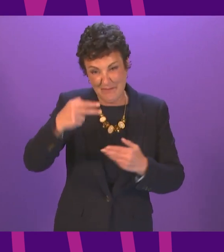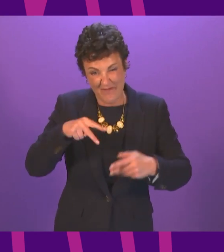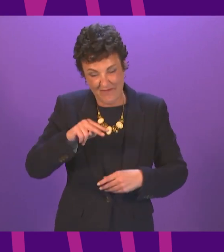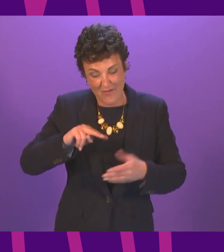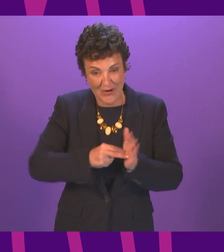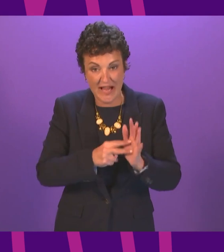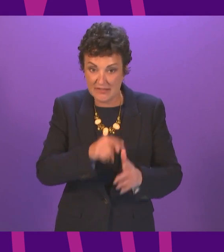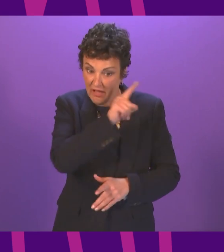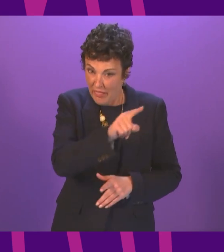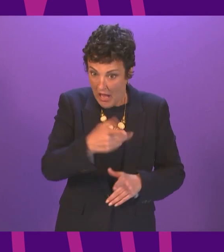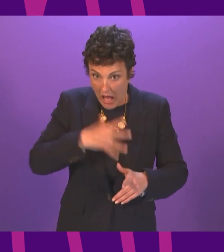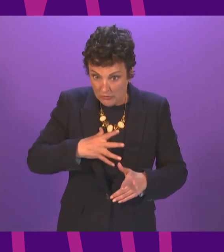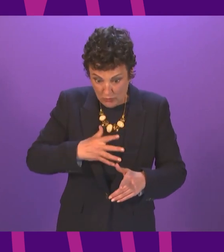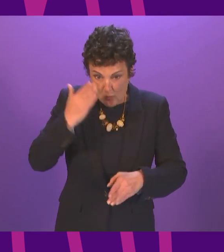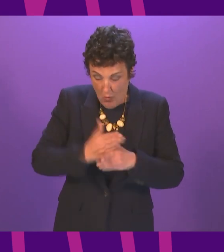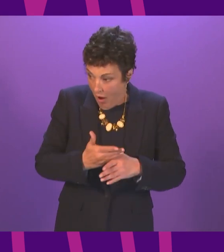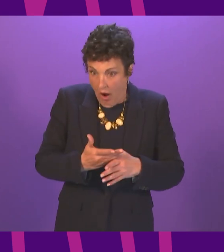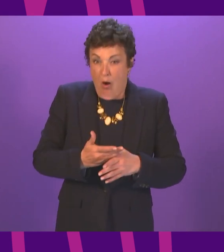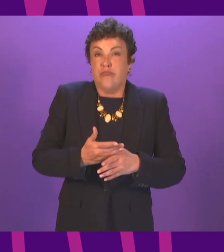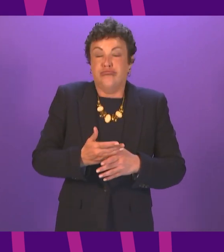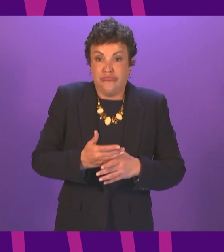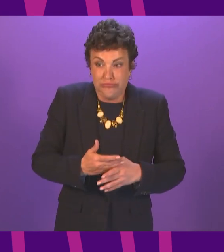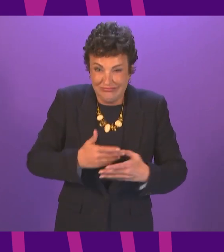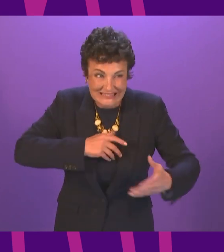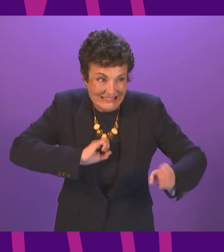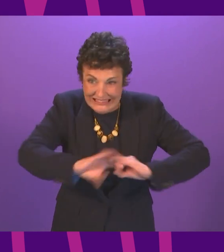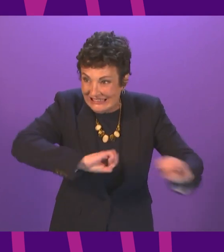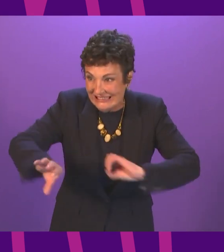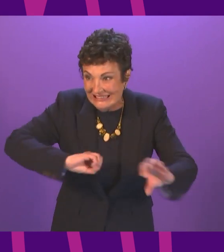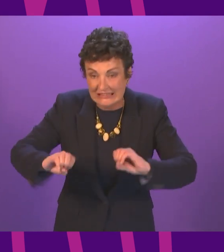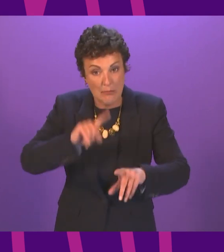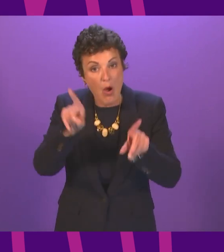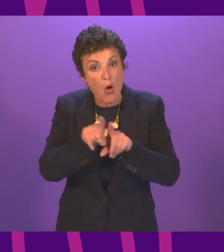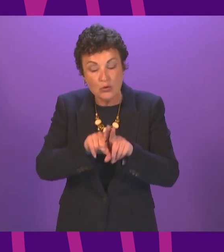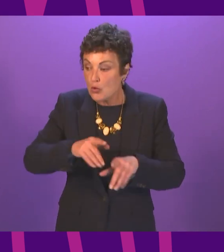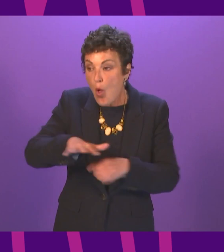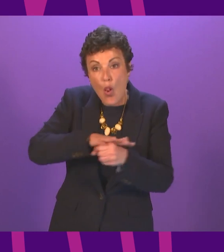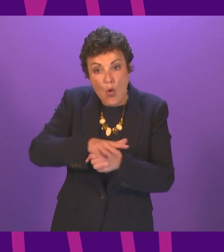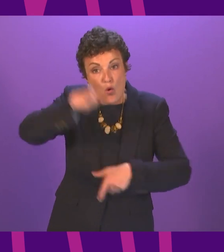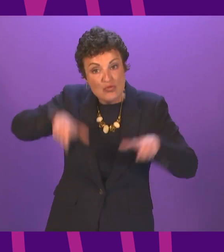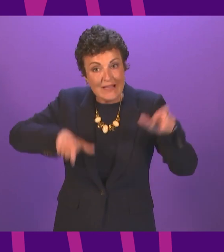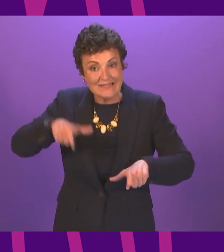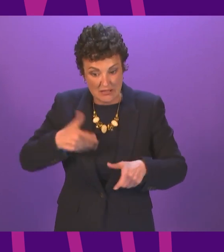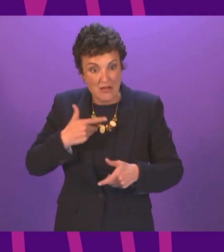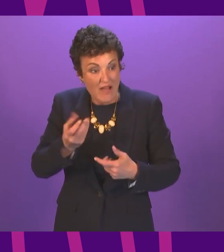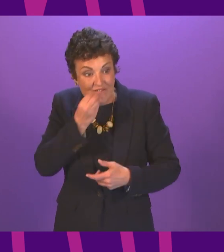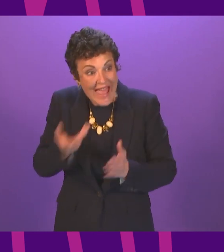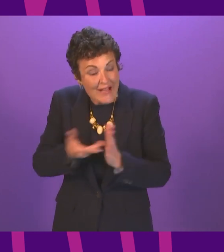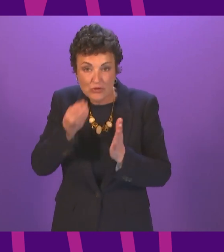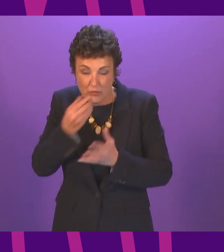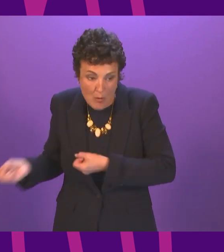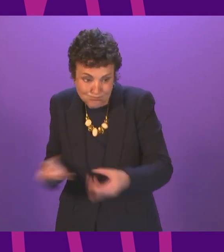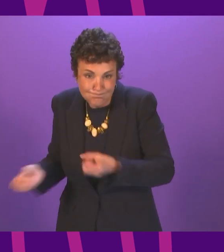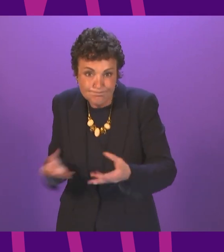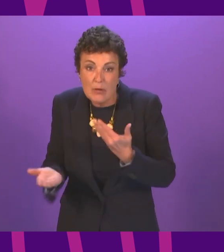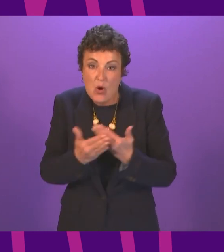by local residents donating more than usual share alike were able to deliver food packages to people across